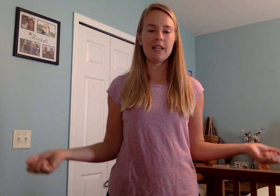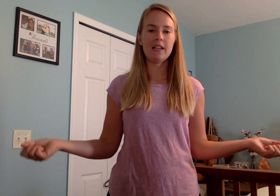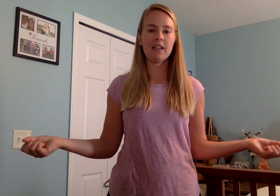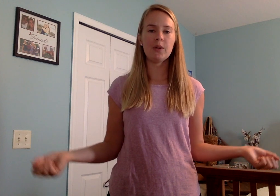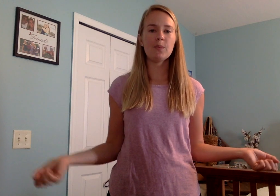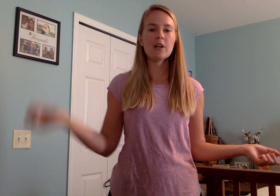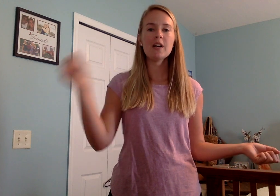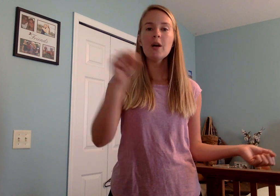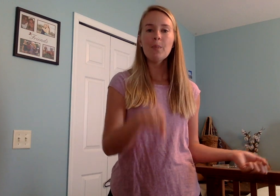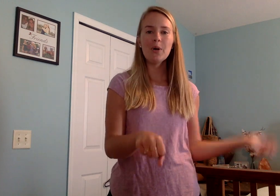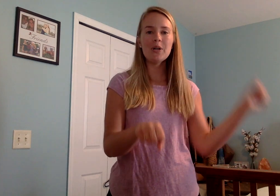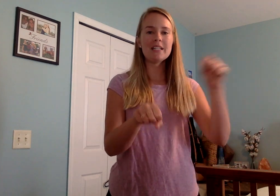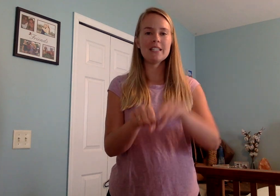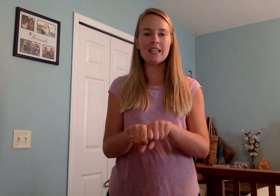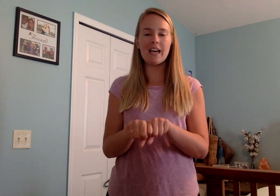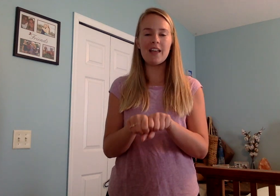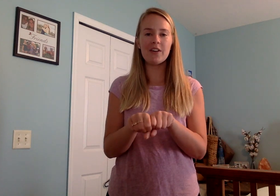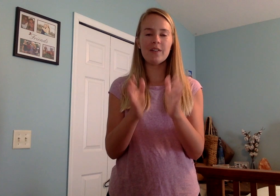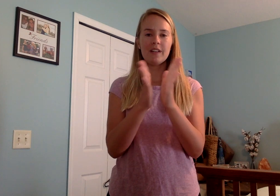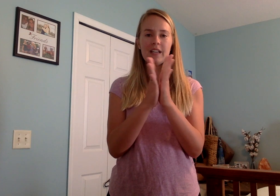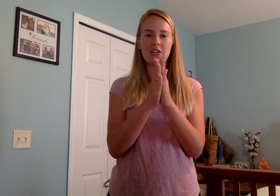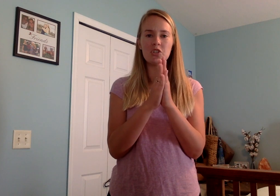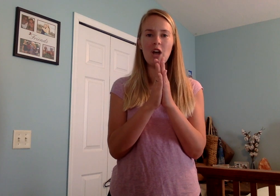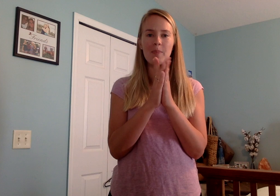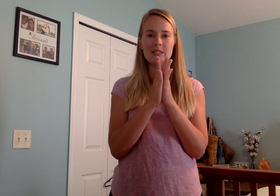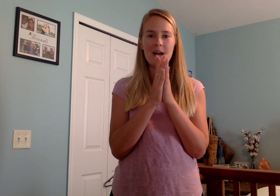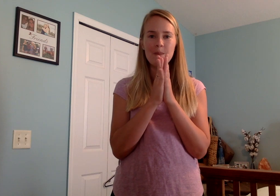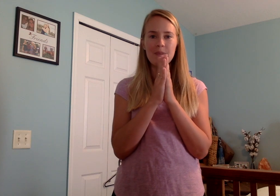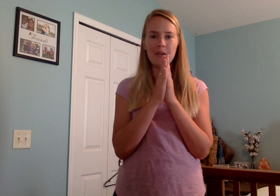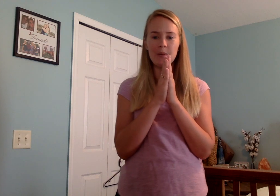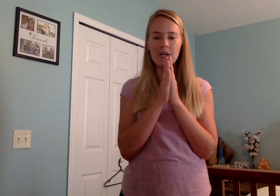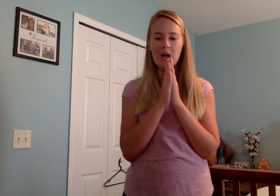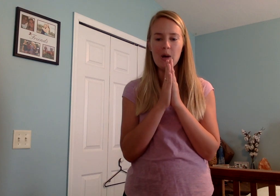Blending the word, put it together. Get your choppers out. Here we go.